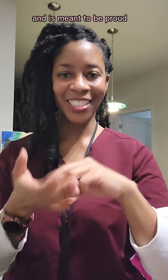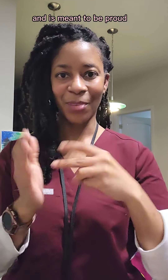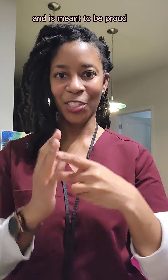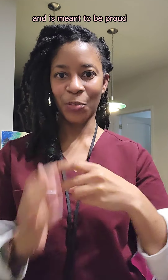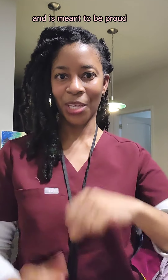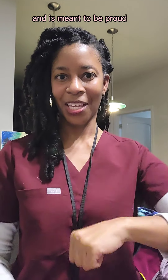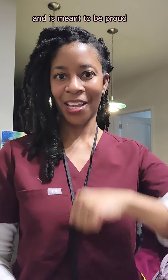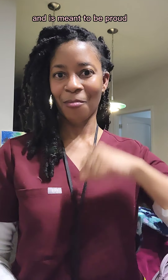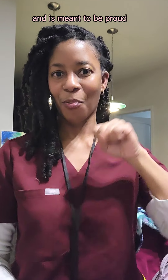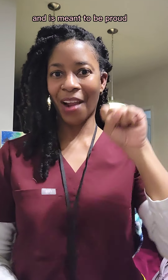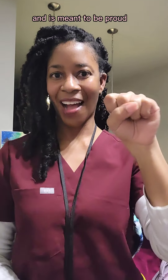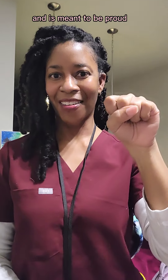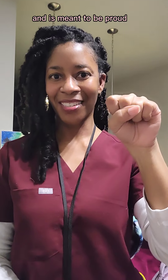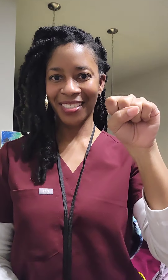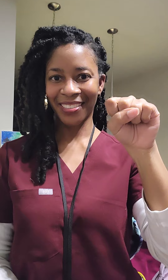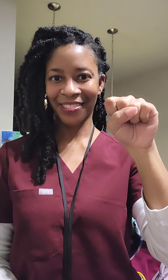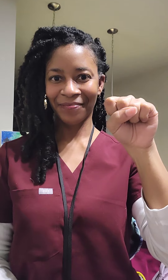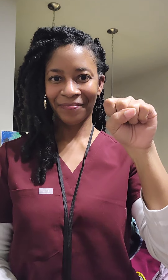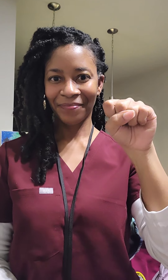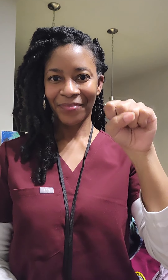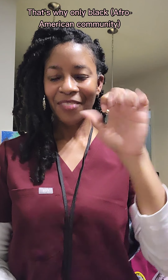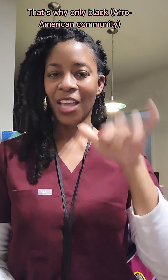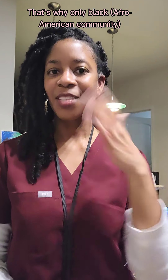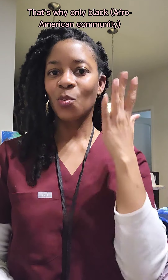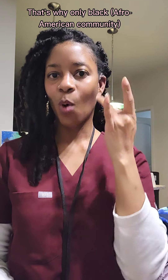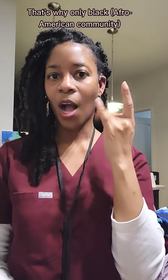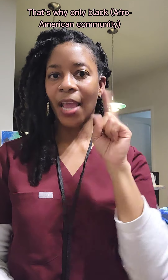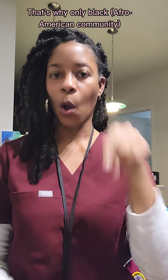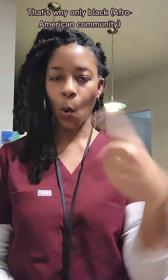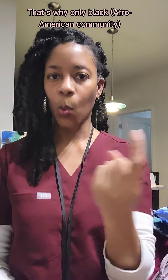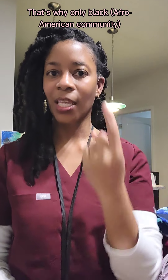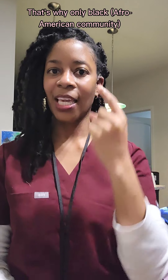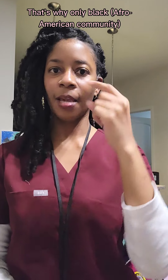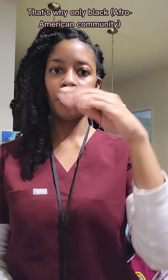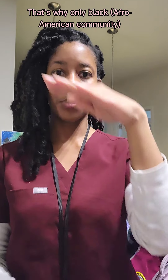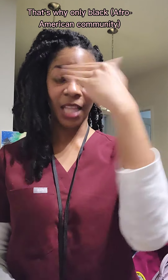is meant to be proud. That's why only black